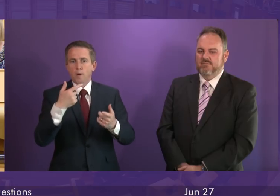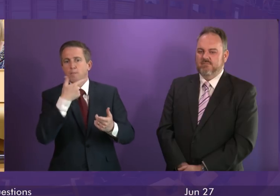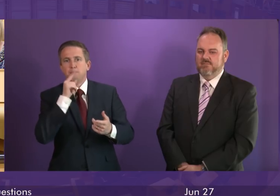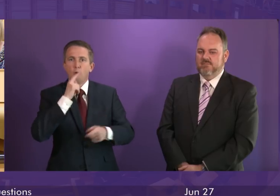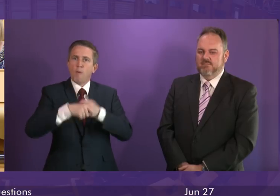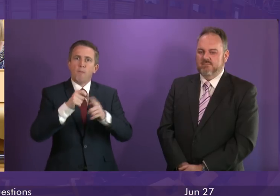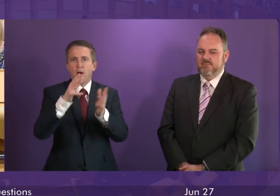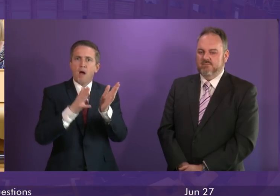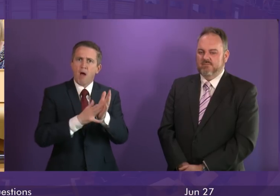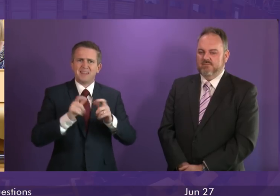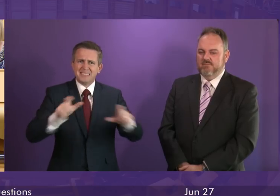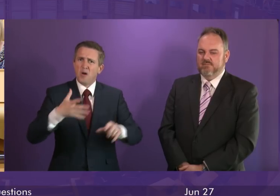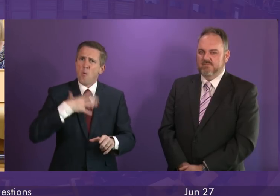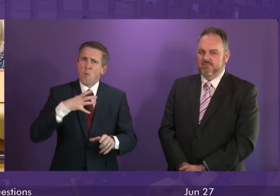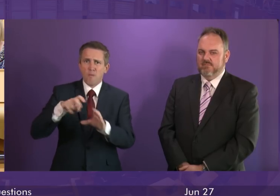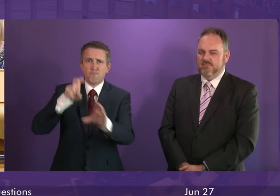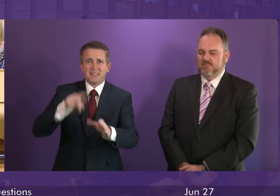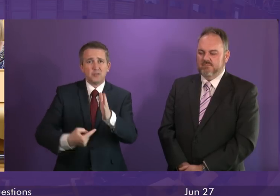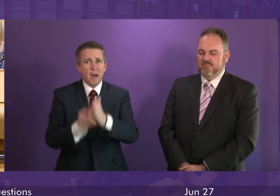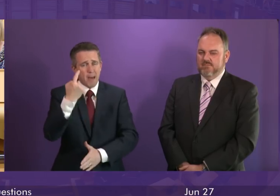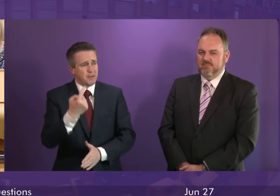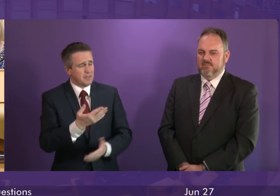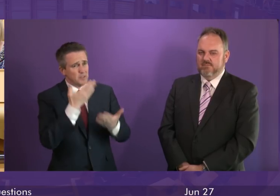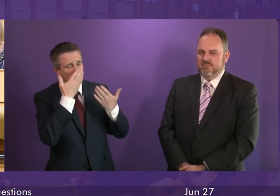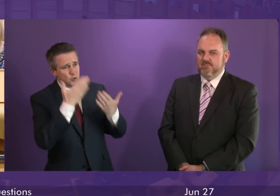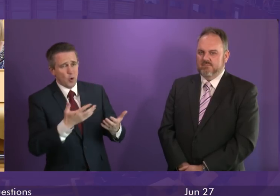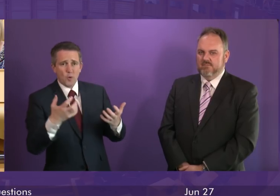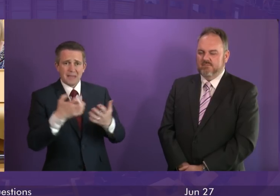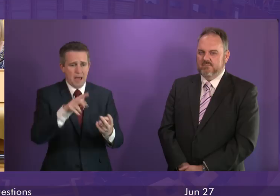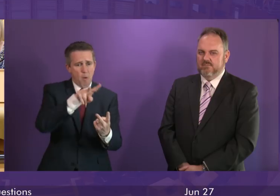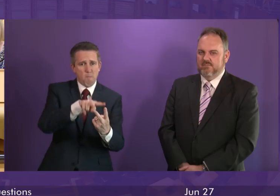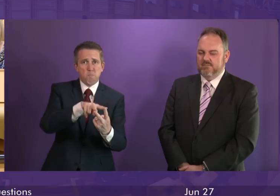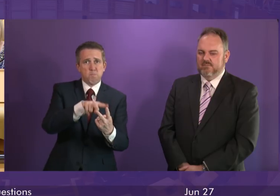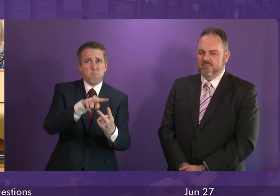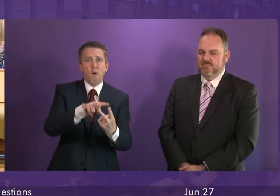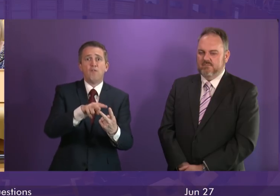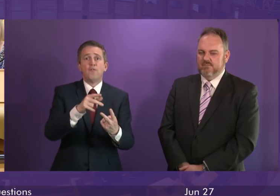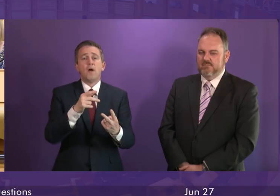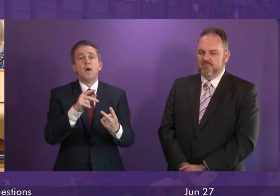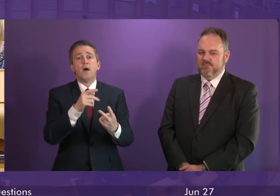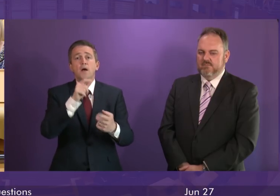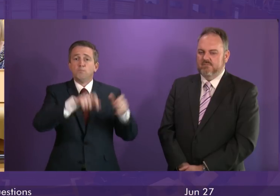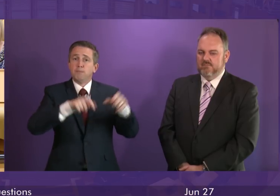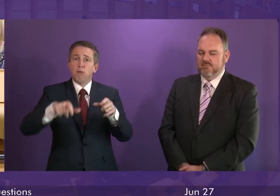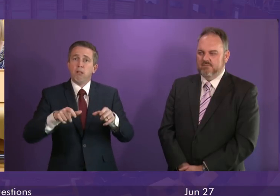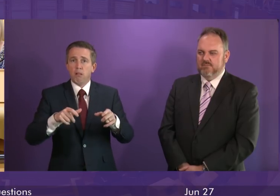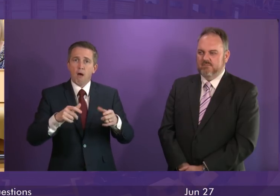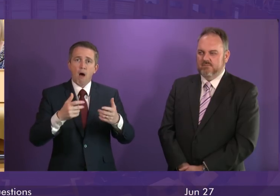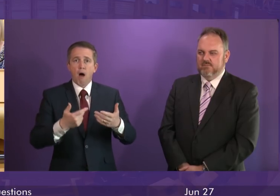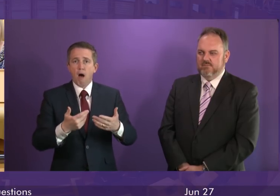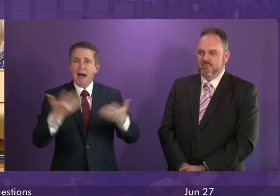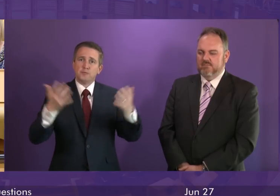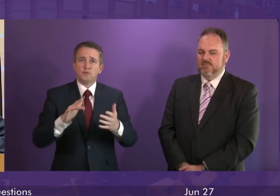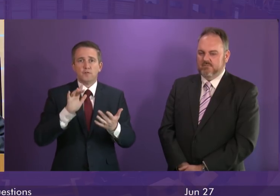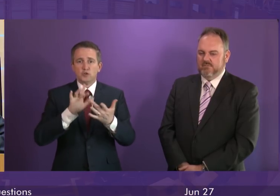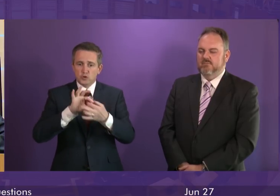contemplate that catastrophic outcome. And it shows just how out of touch on this and on so much else the Tories are with opinion